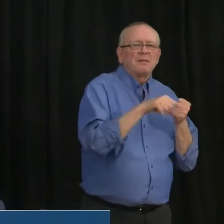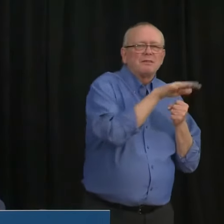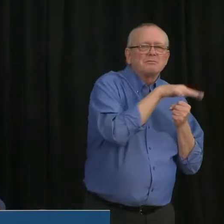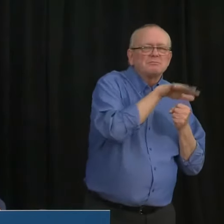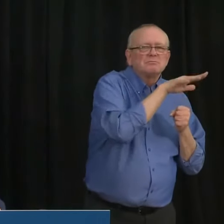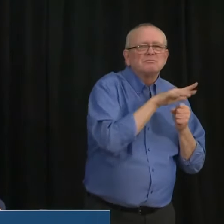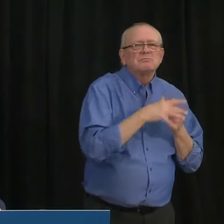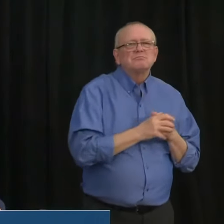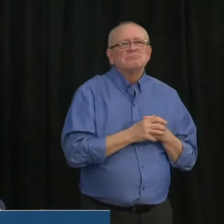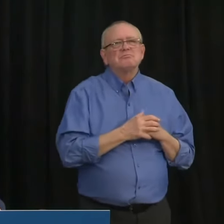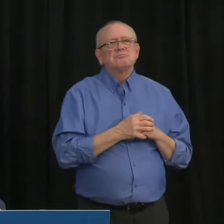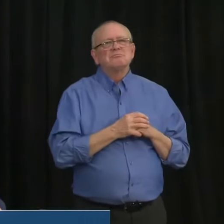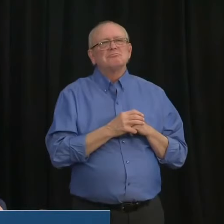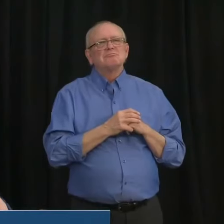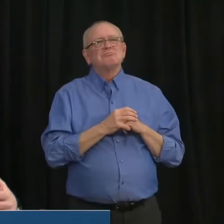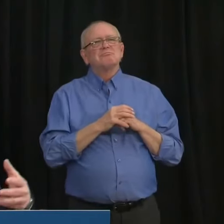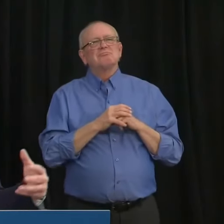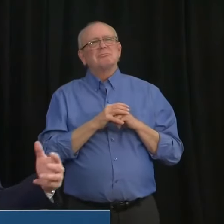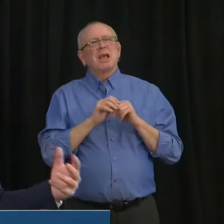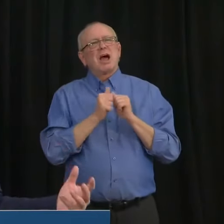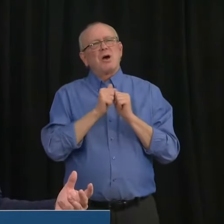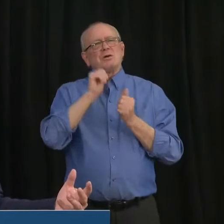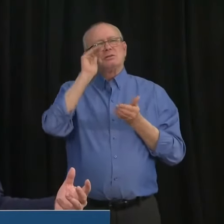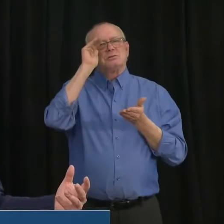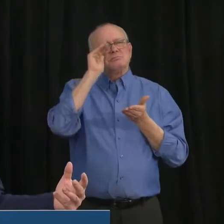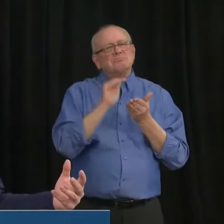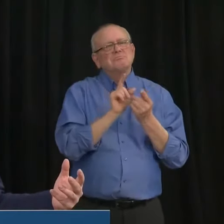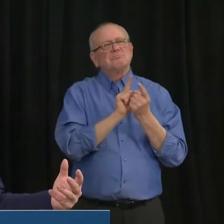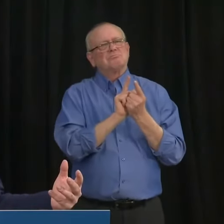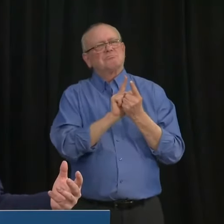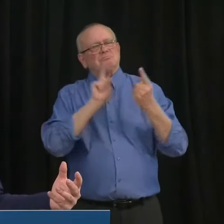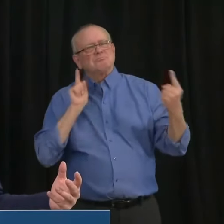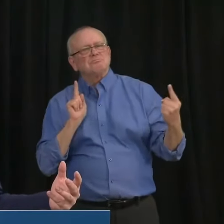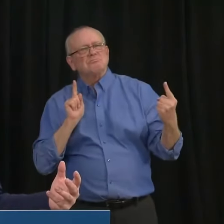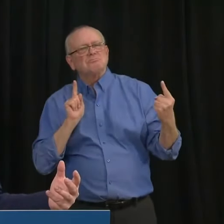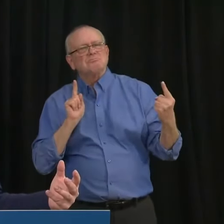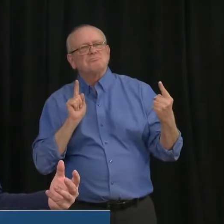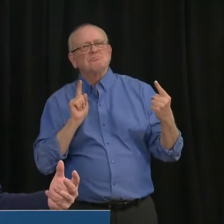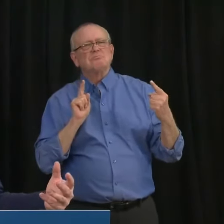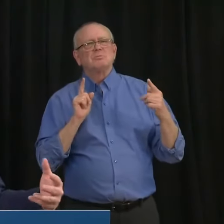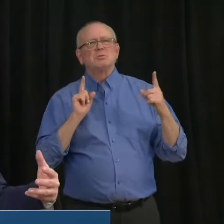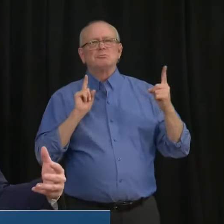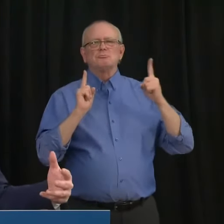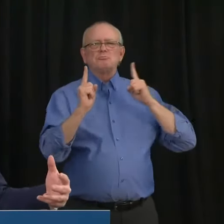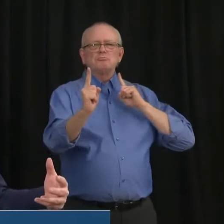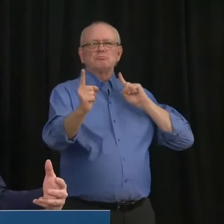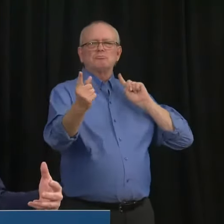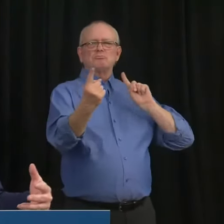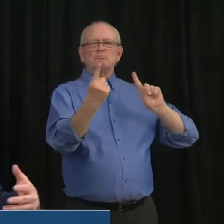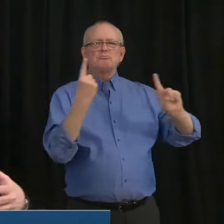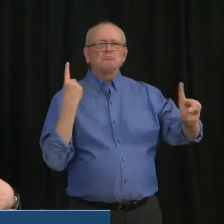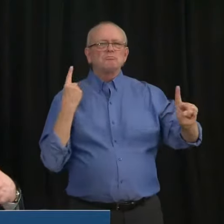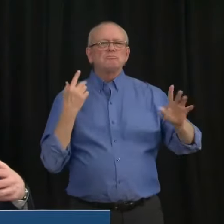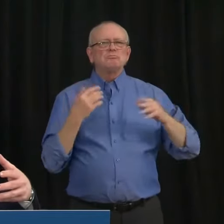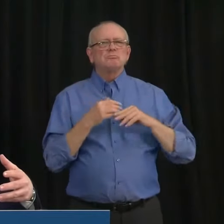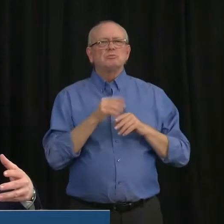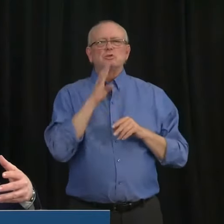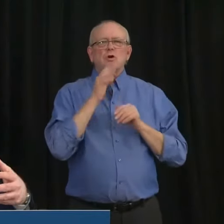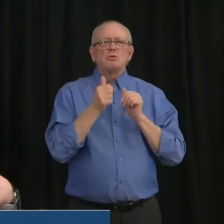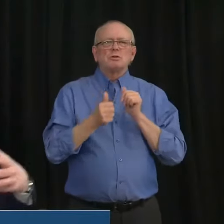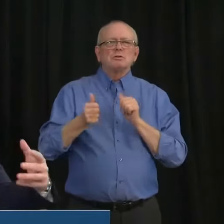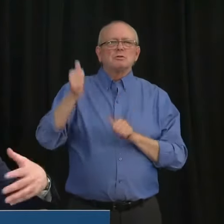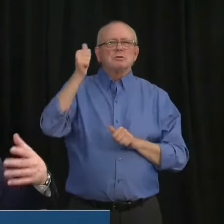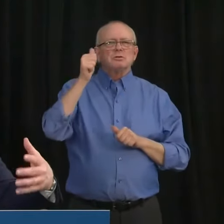to limit social contact and spread. We also, uh, spoke to the, uh, Retail Council of Canada and to